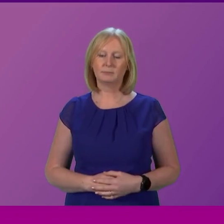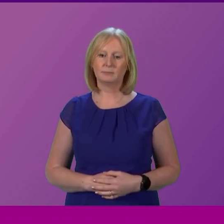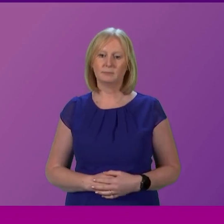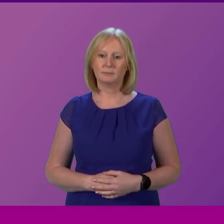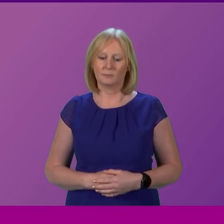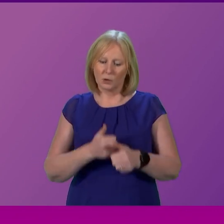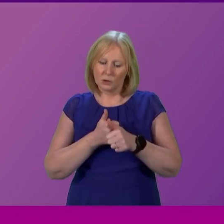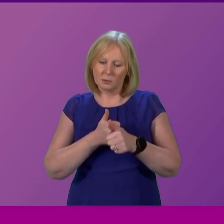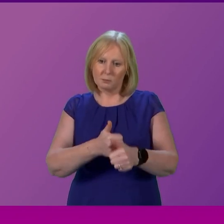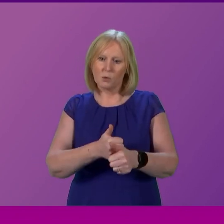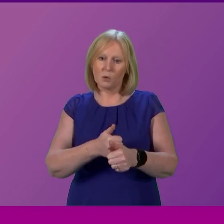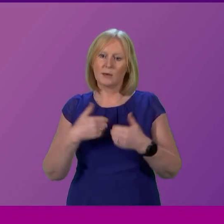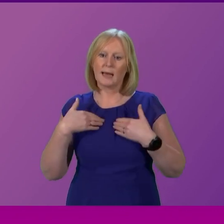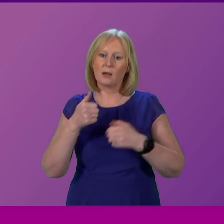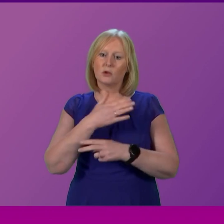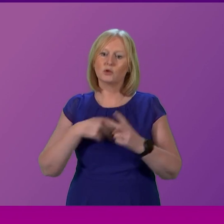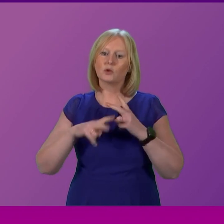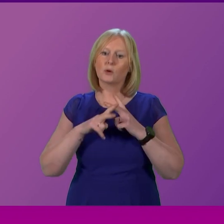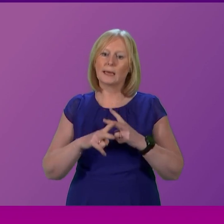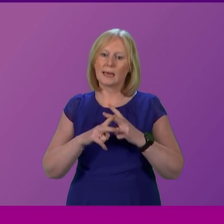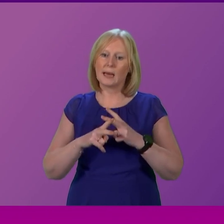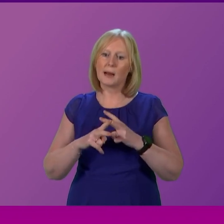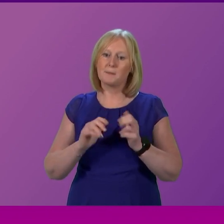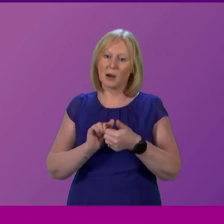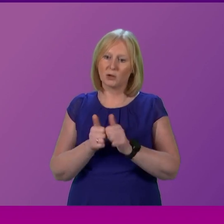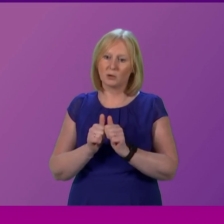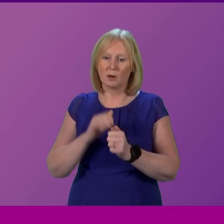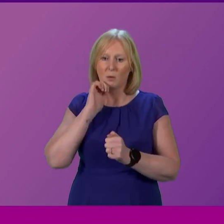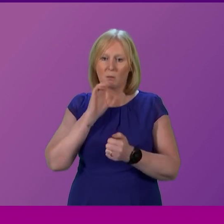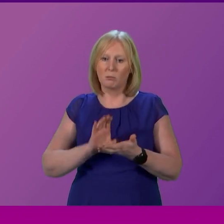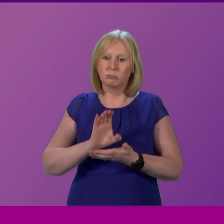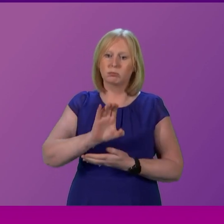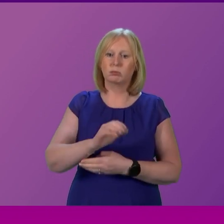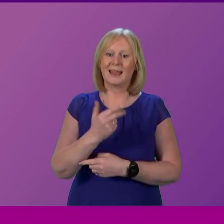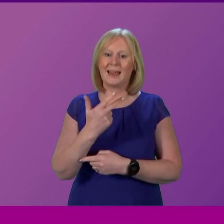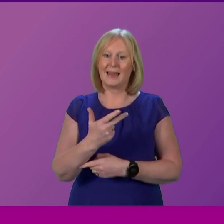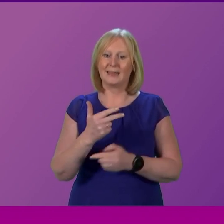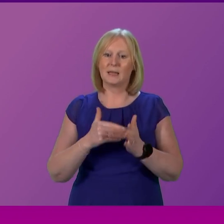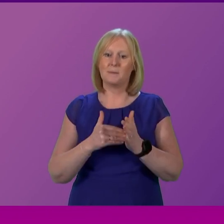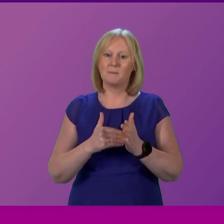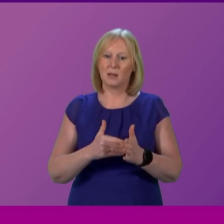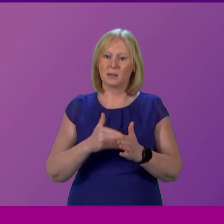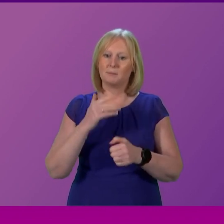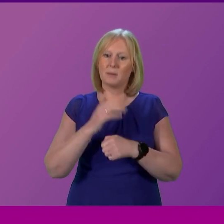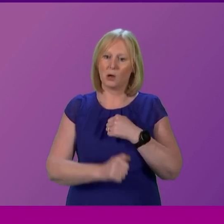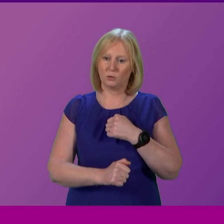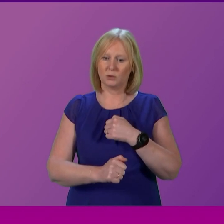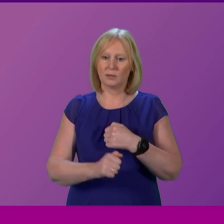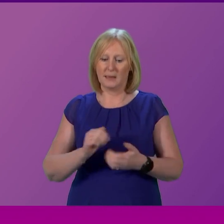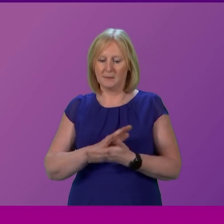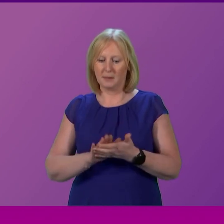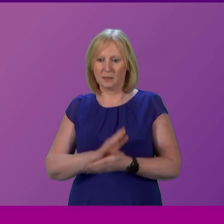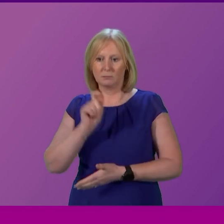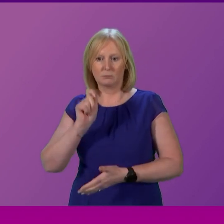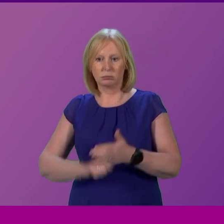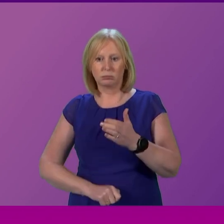support health and social care partnerships, secure the extra provision, we making funding of £8 million available so beds can be purchased at an additional